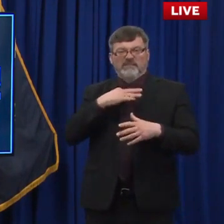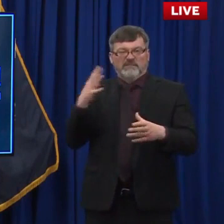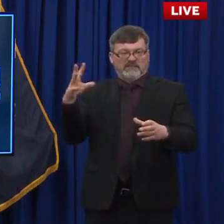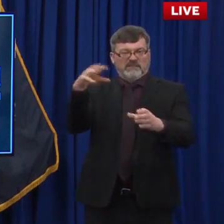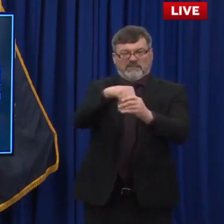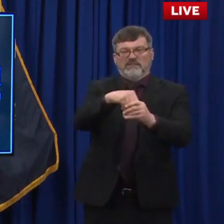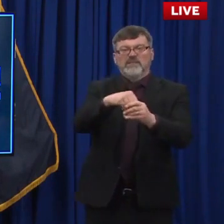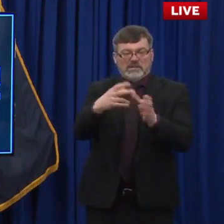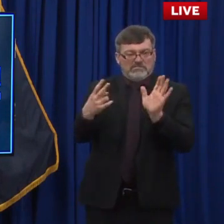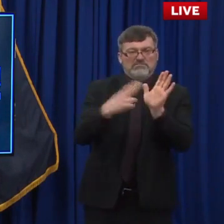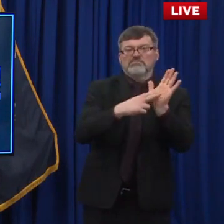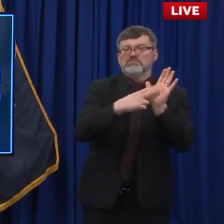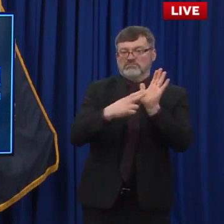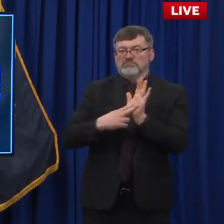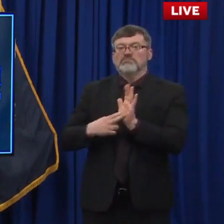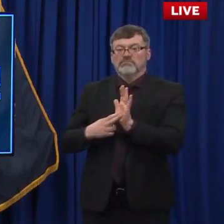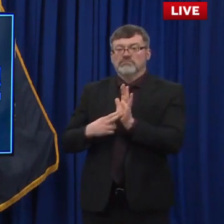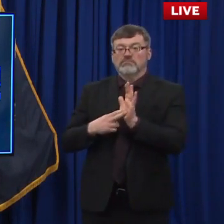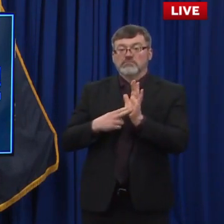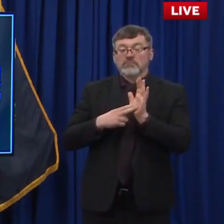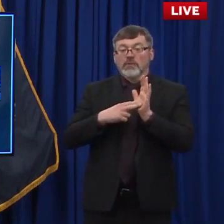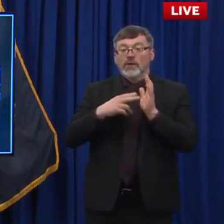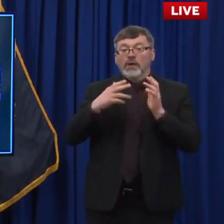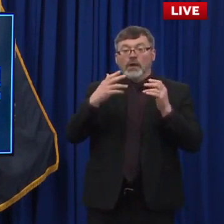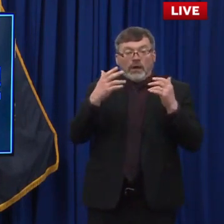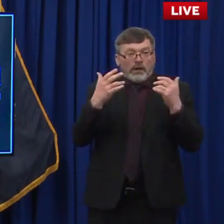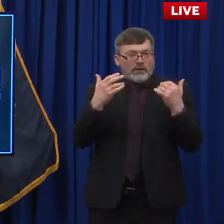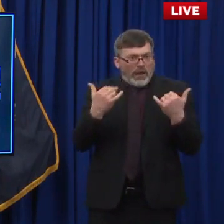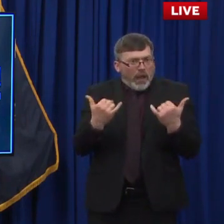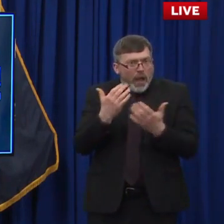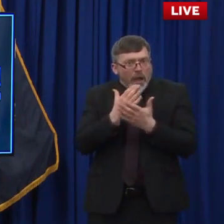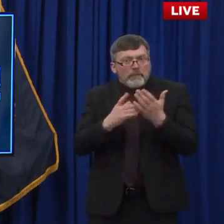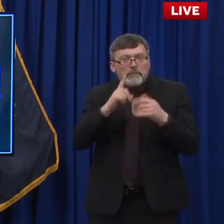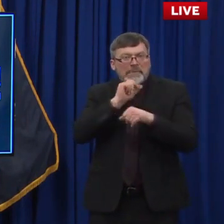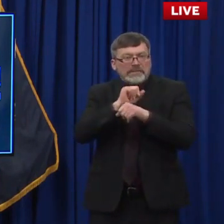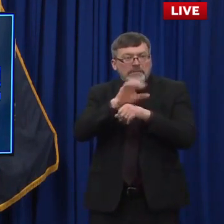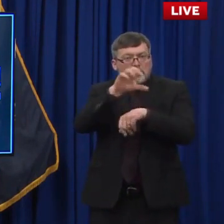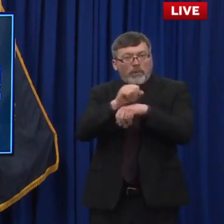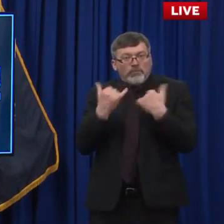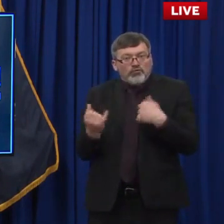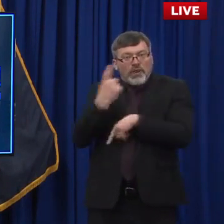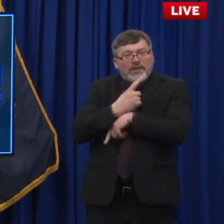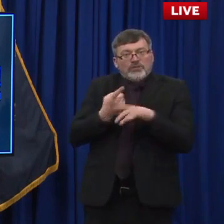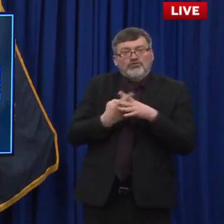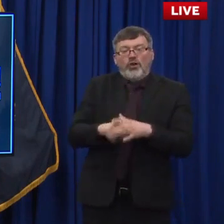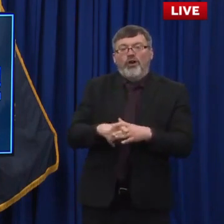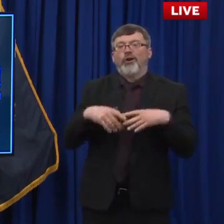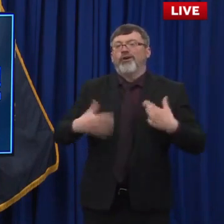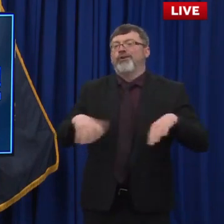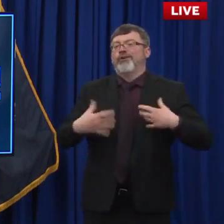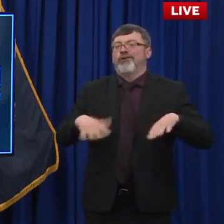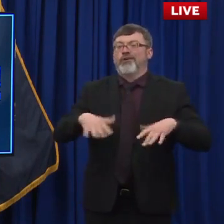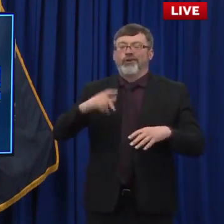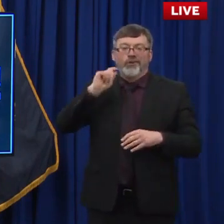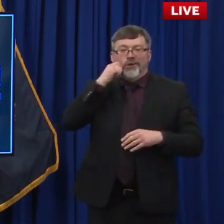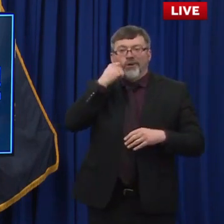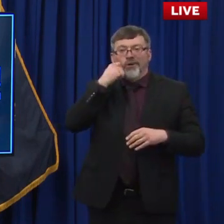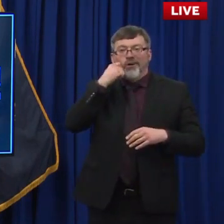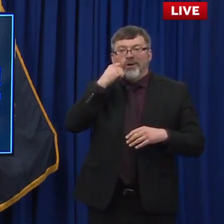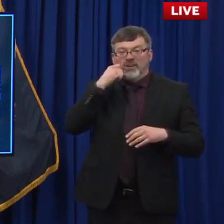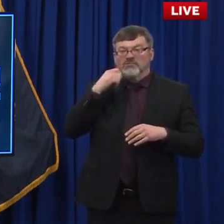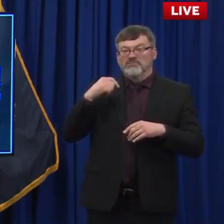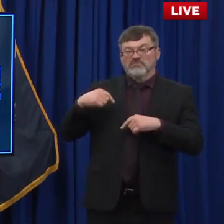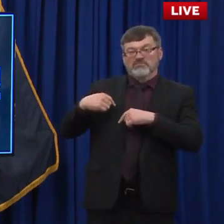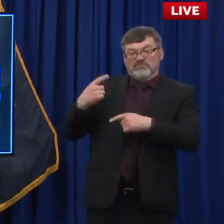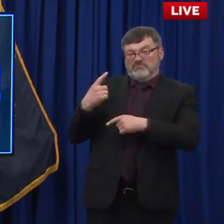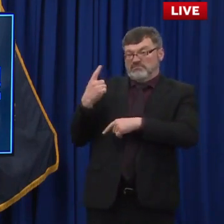today, which is very exciting. To date, over 10,000 individuals in just the past 24 hours have signed up for